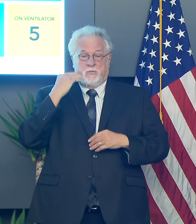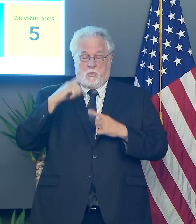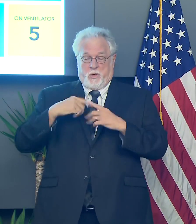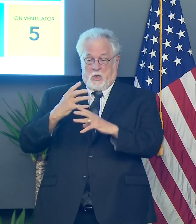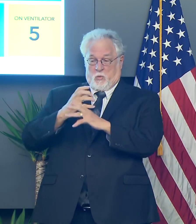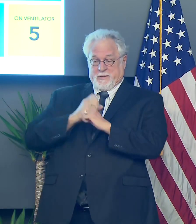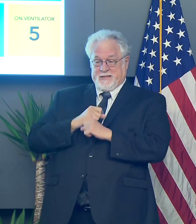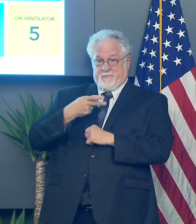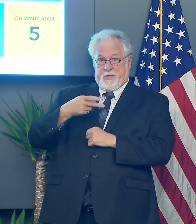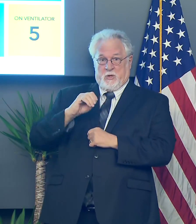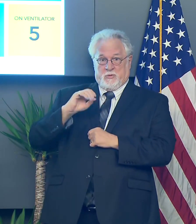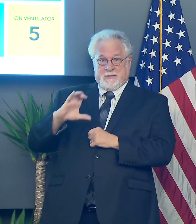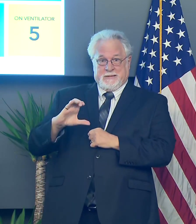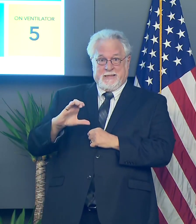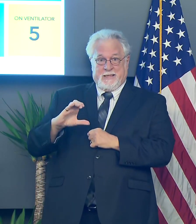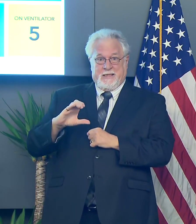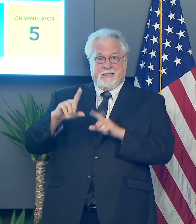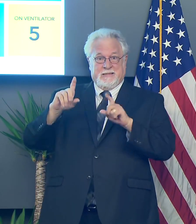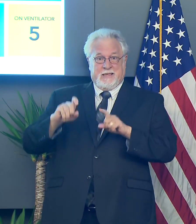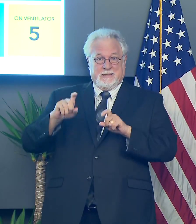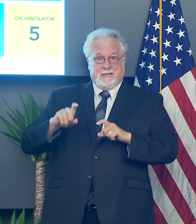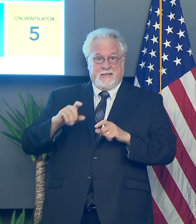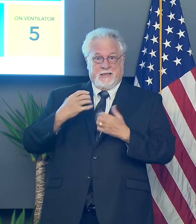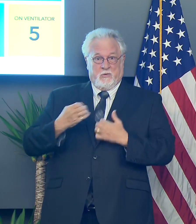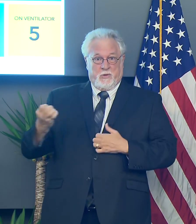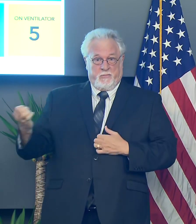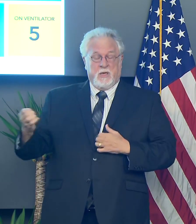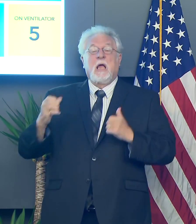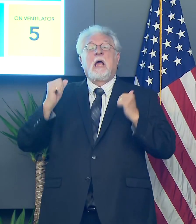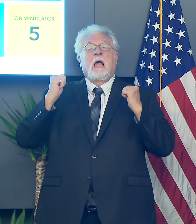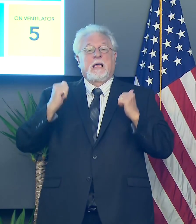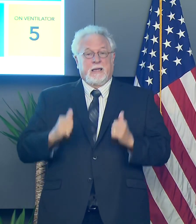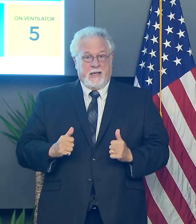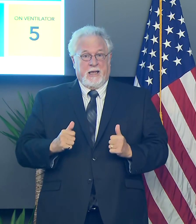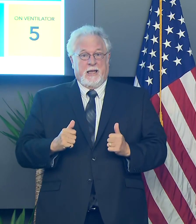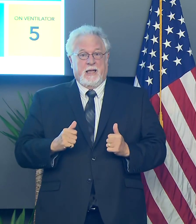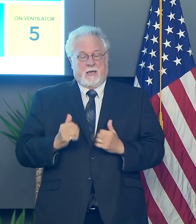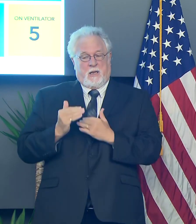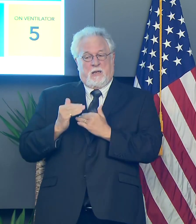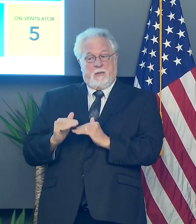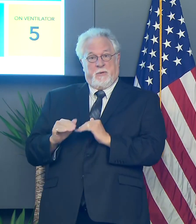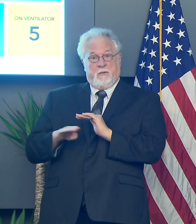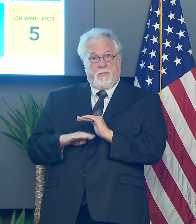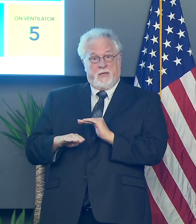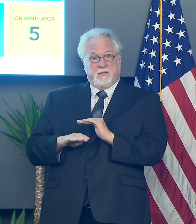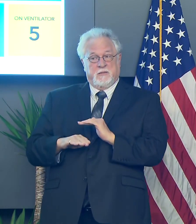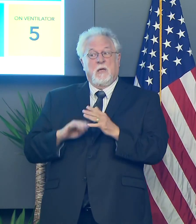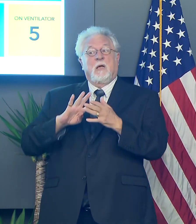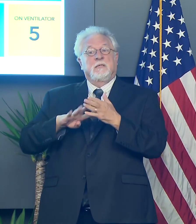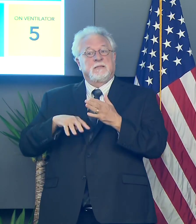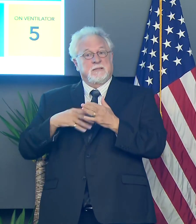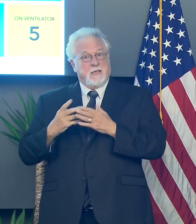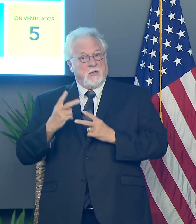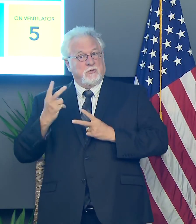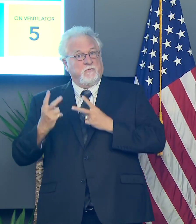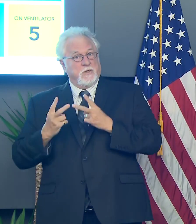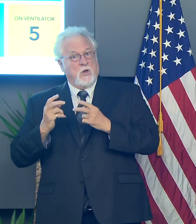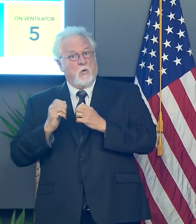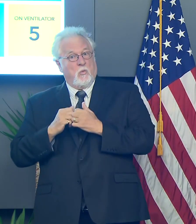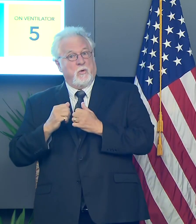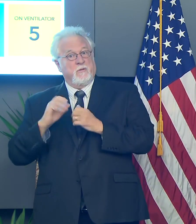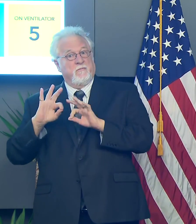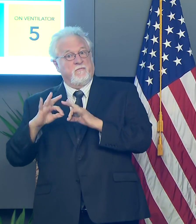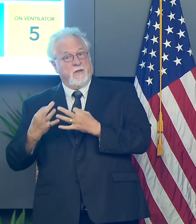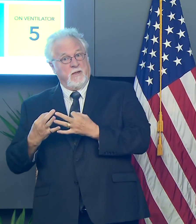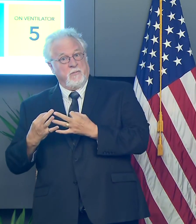receive these point of care, uh, devices, they can then on a, on a limited basis schedule visitation with loved